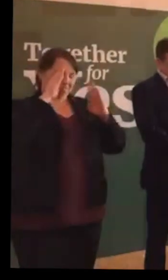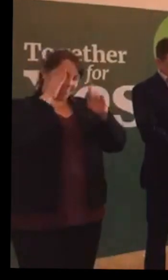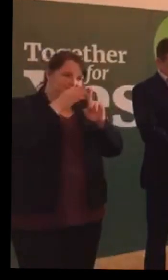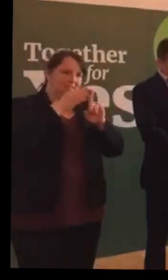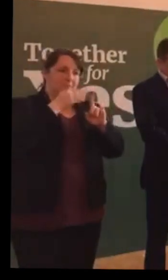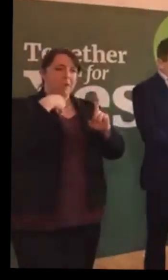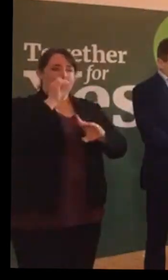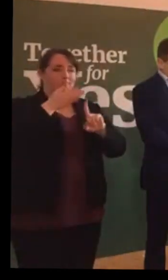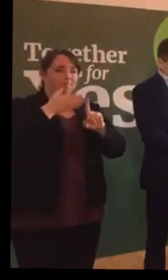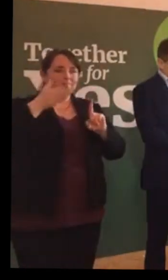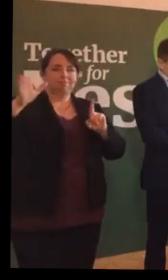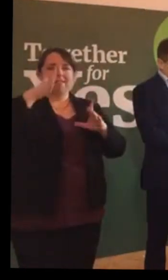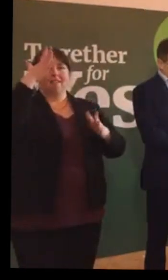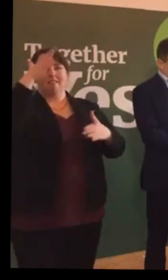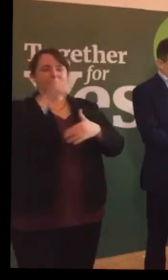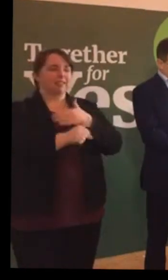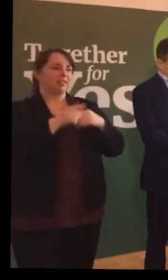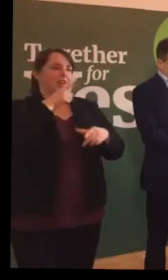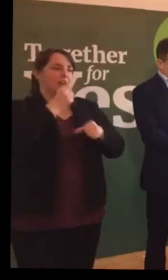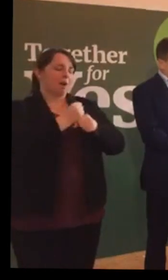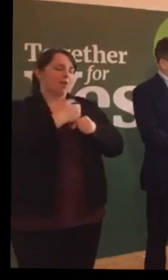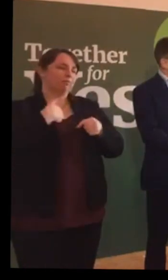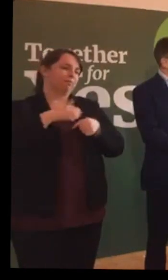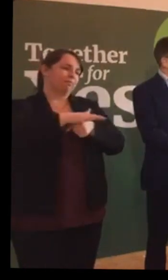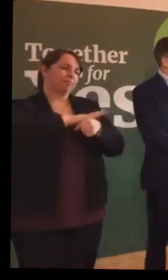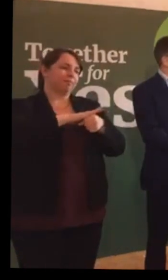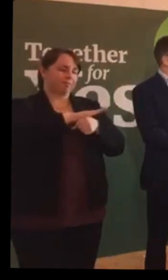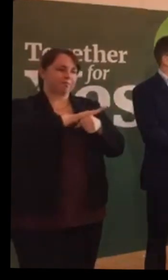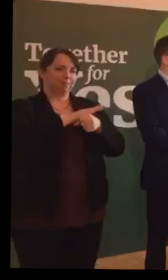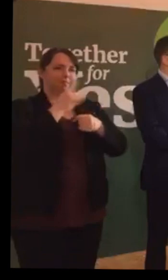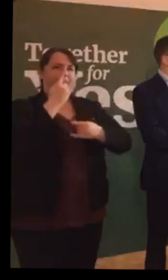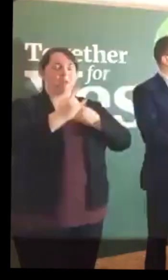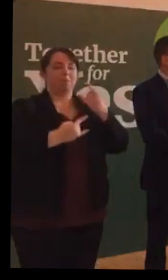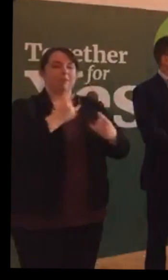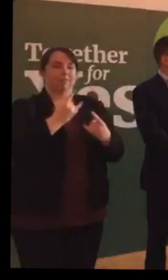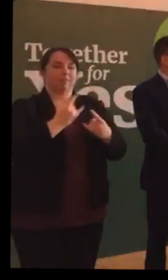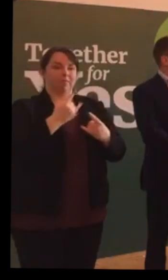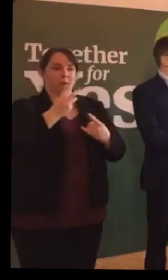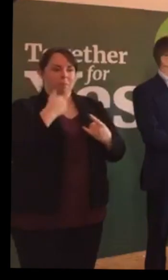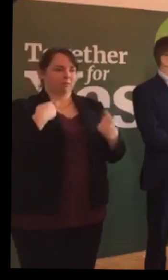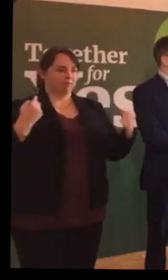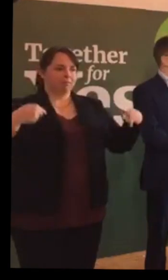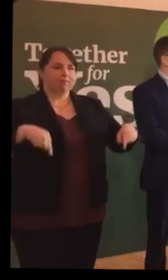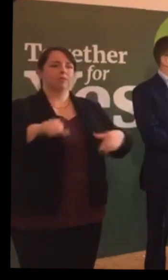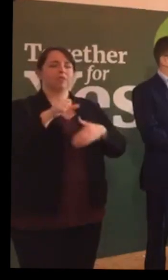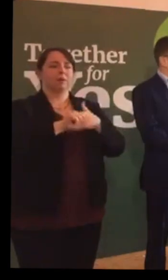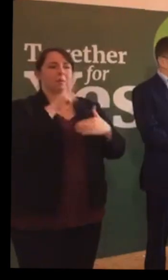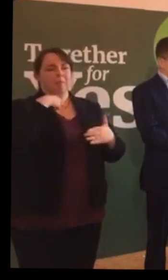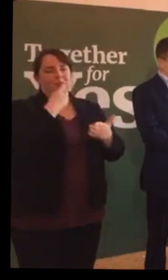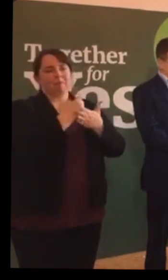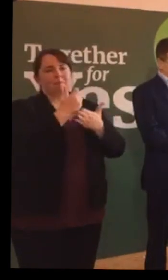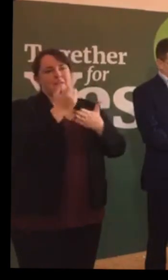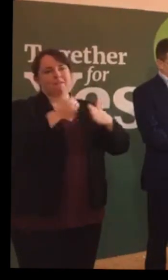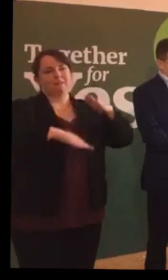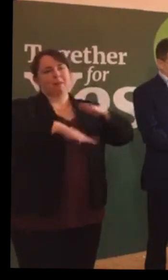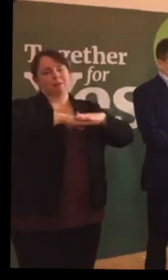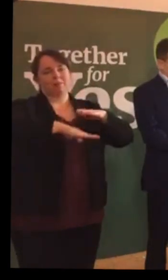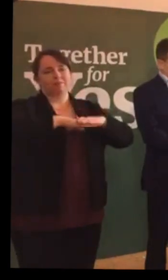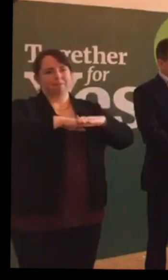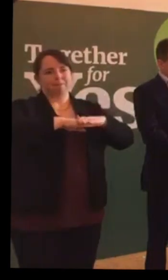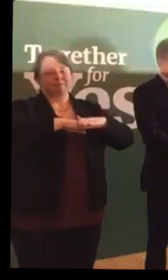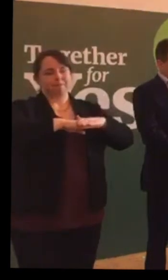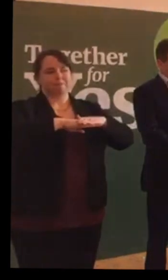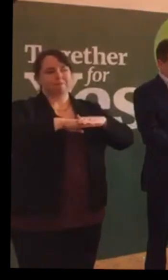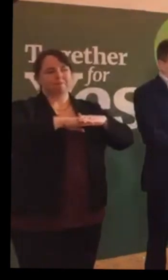all day really about the circumstances that have led us to where we are now. Our time is limited, so